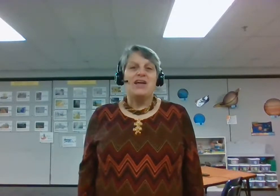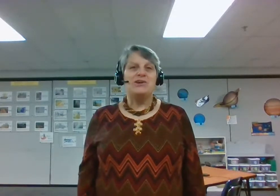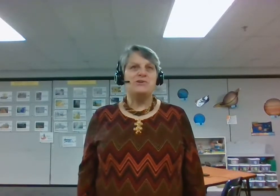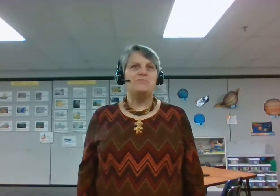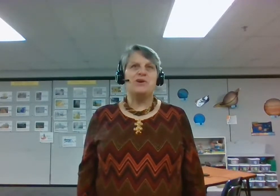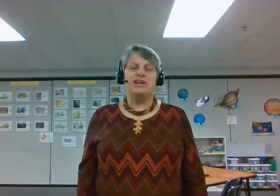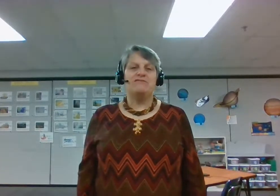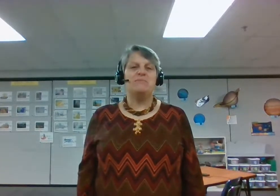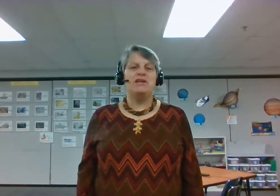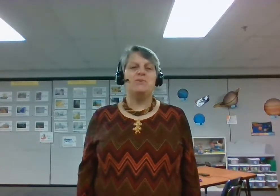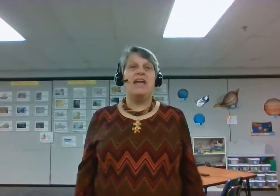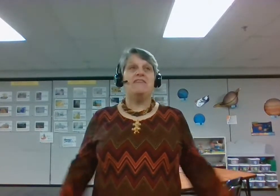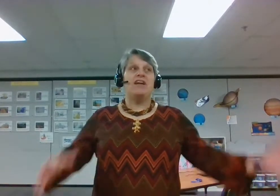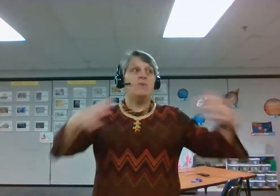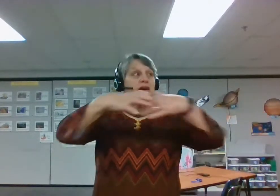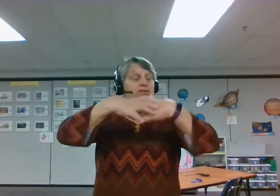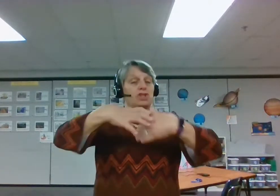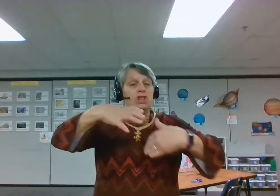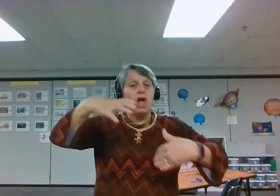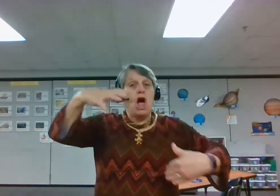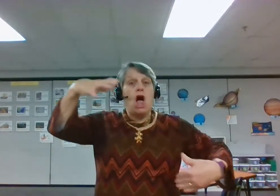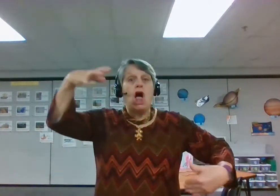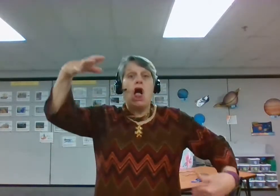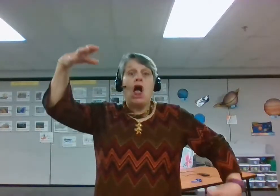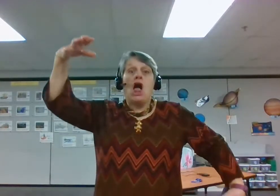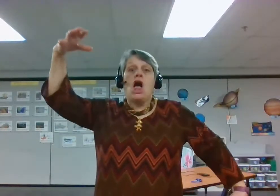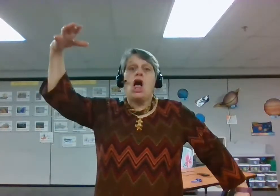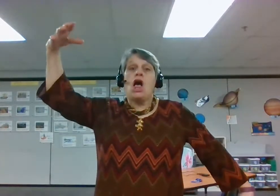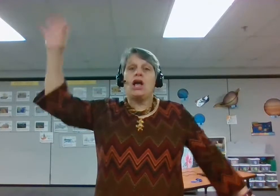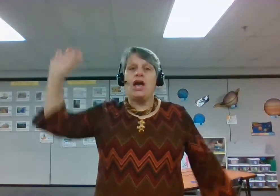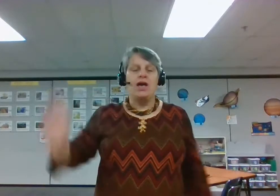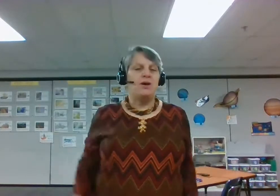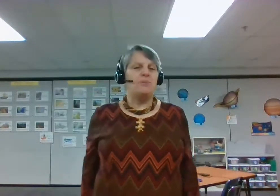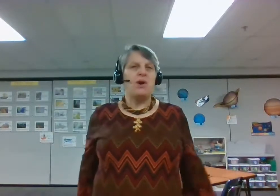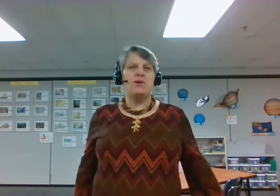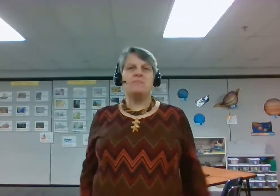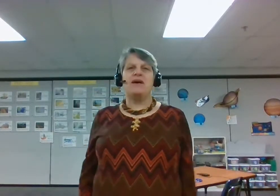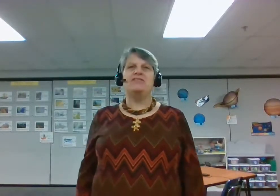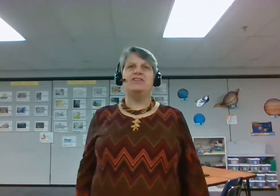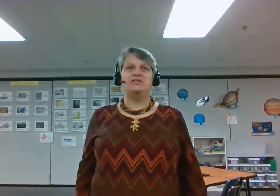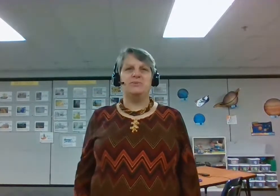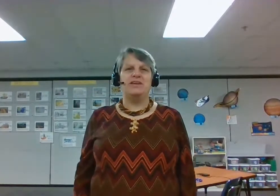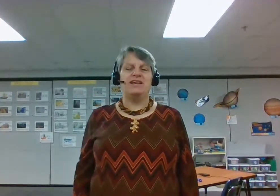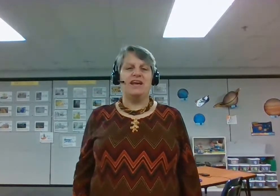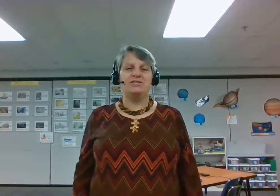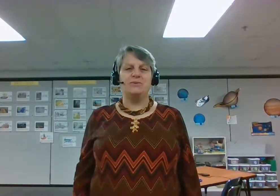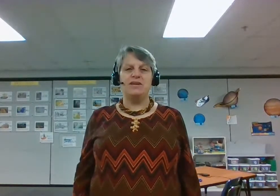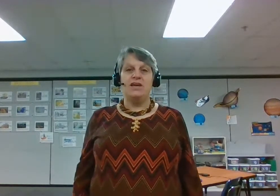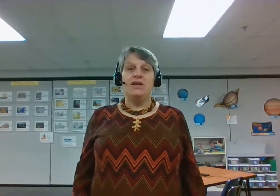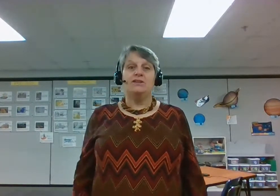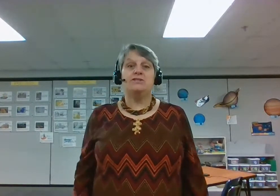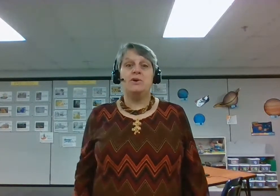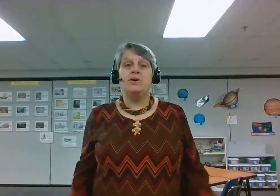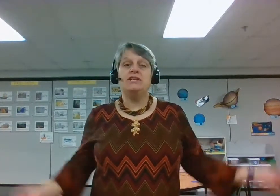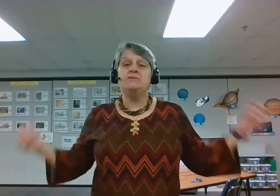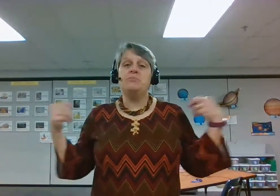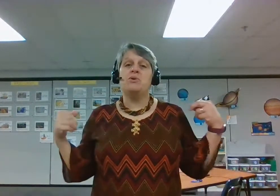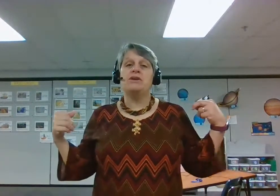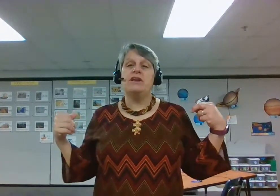Good morning, everybody. We have a rather long poem this week and next week. So it is important